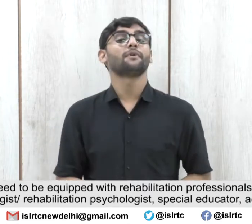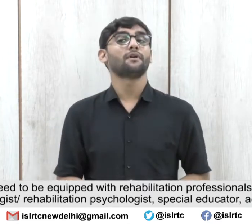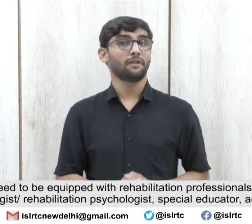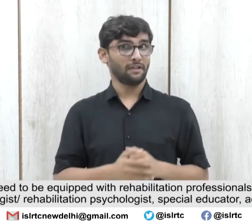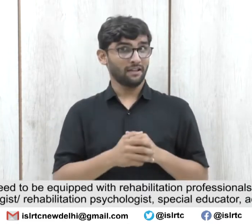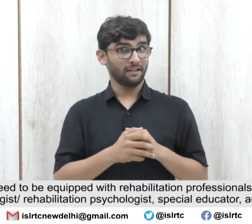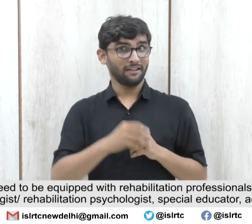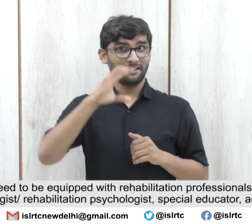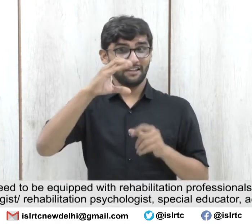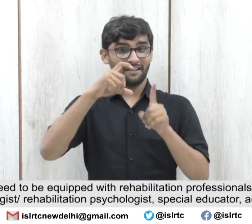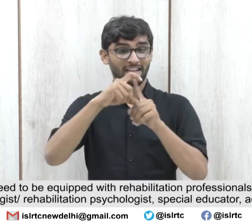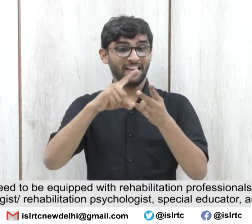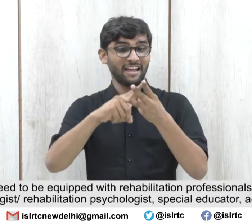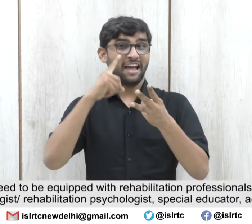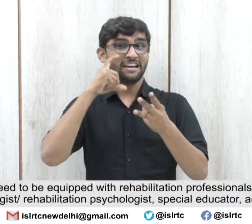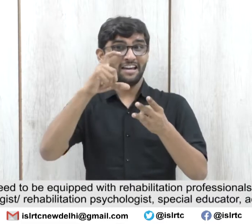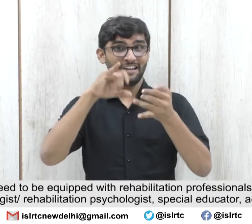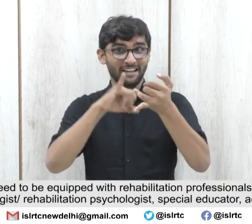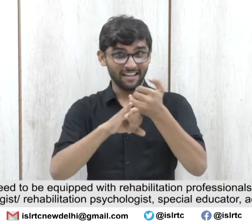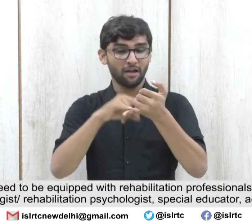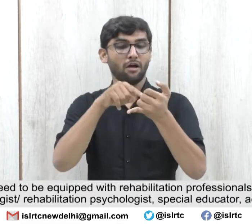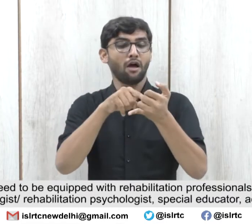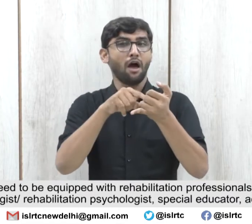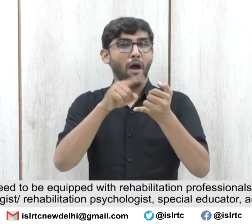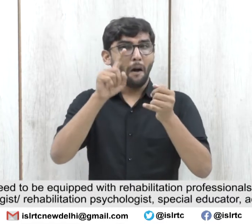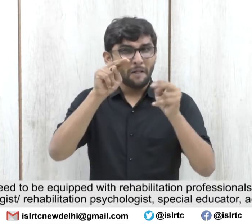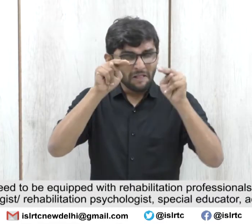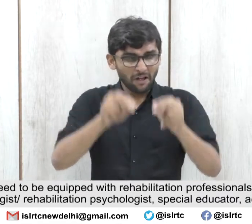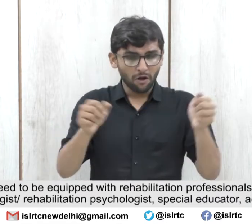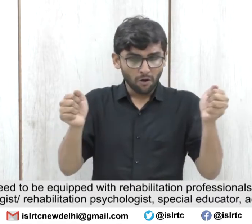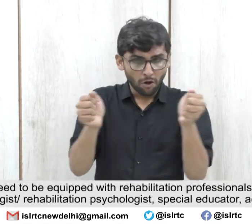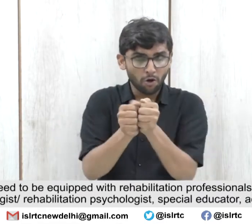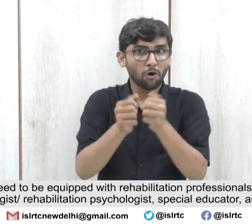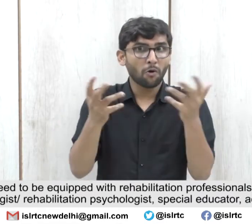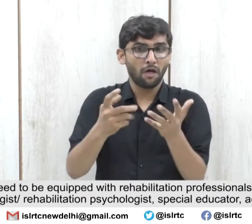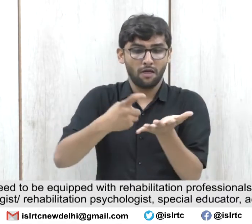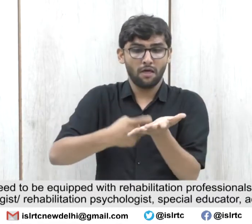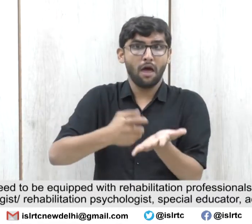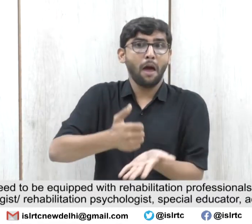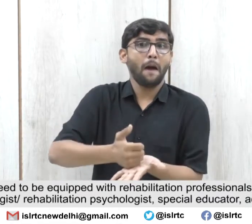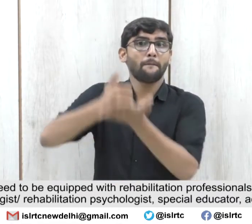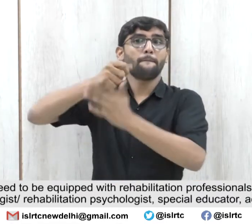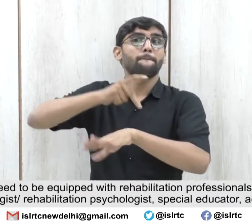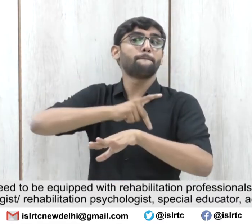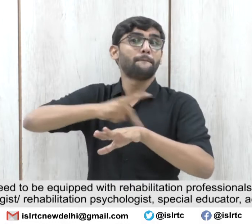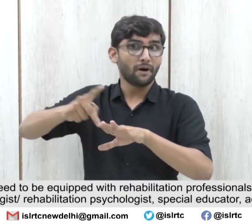Need to be Equipped with Rehabilitation Professionals and Personal such as